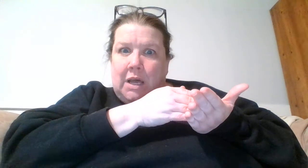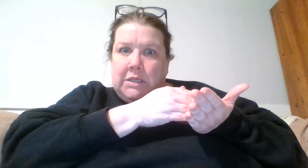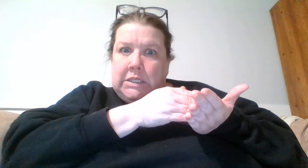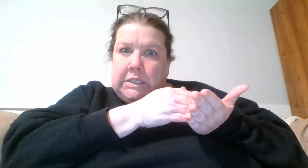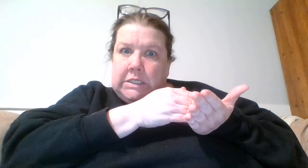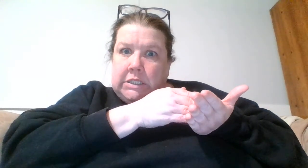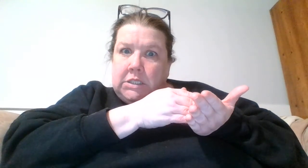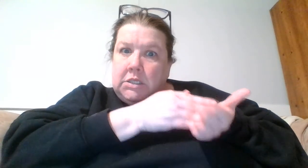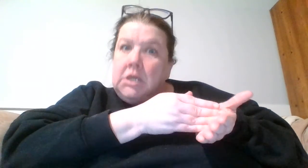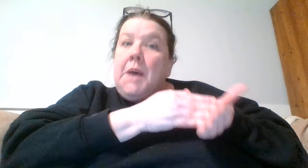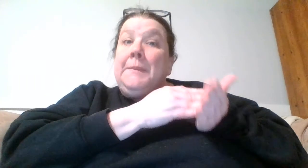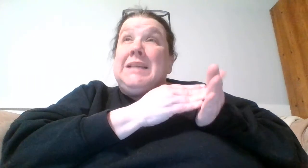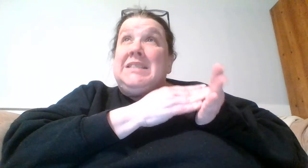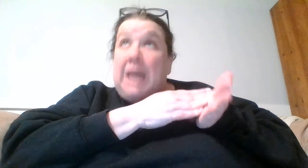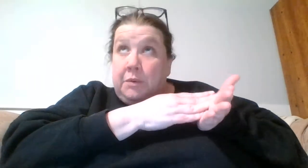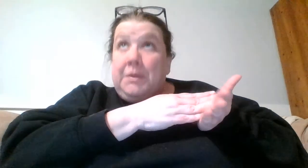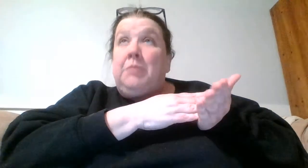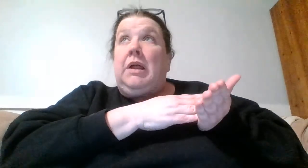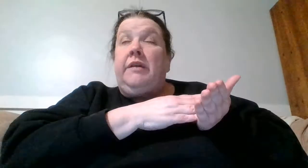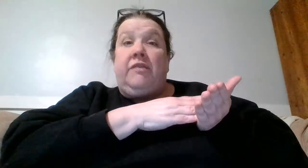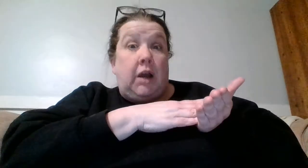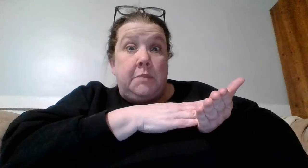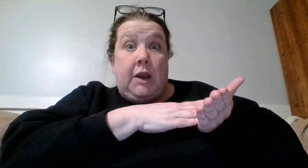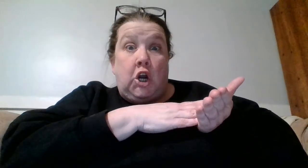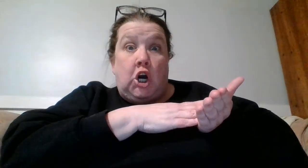on the dean's list because that would be a bloody fucking miracle